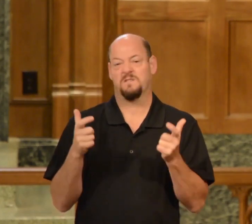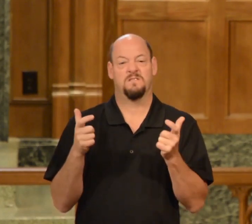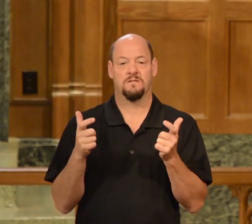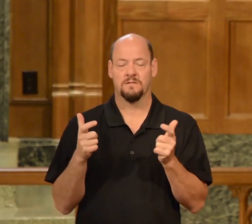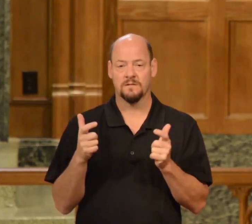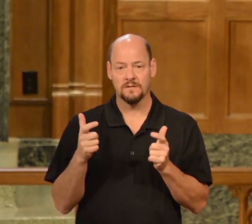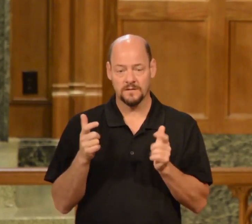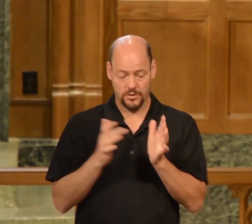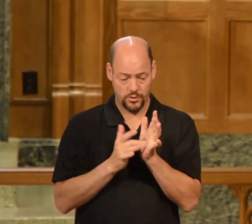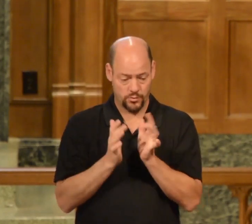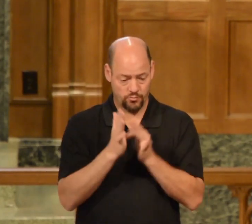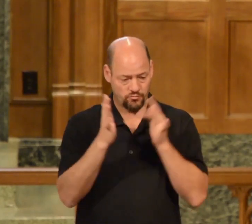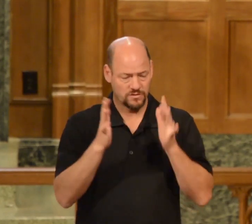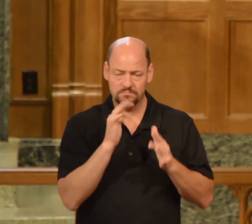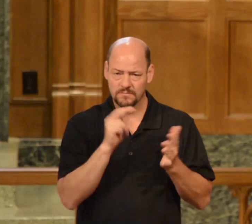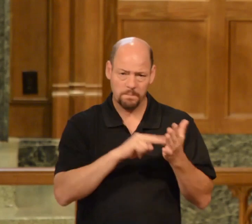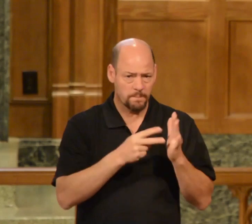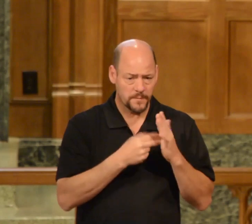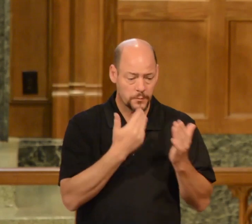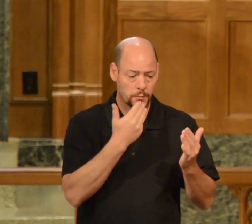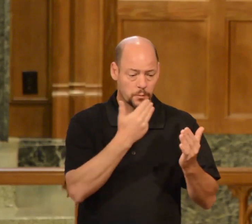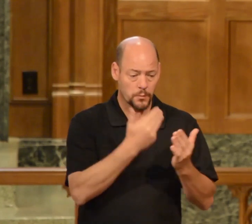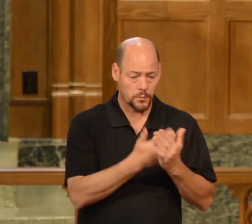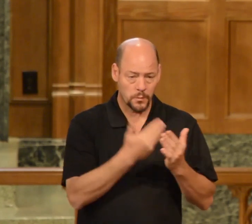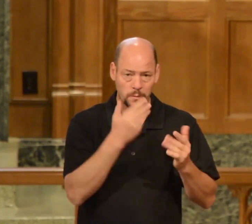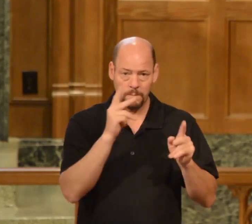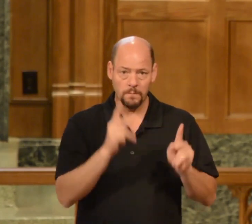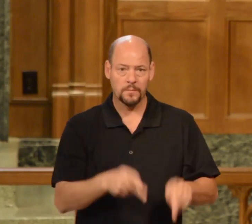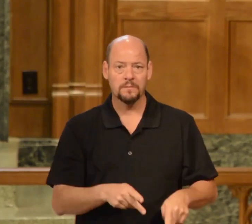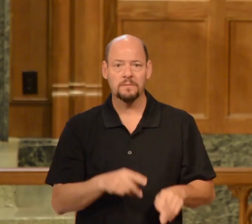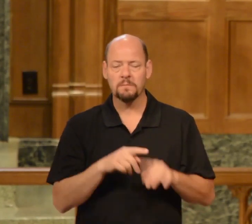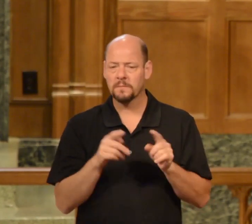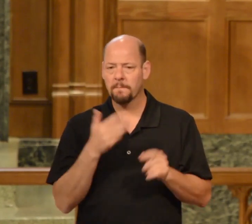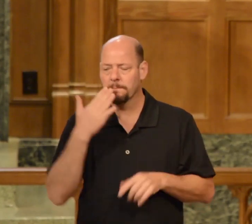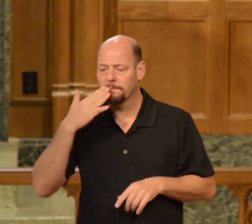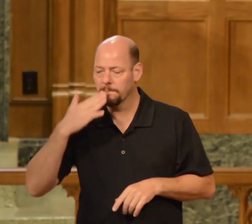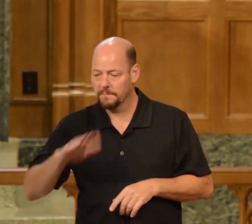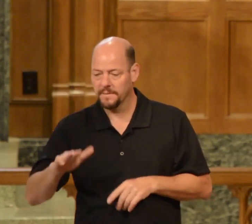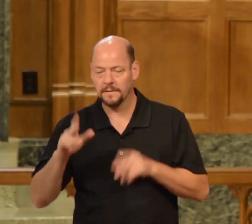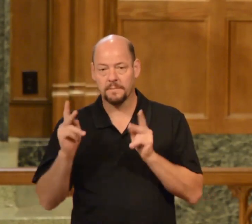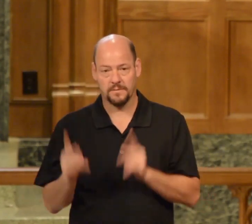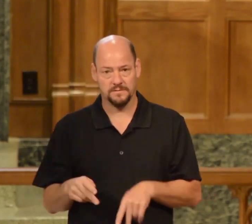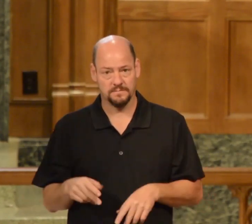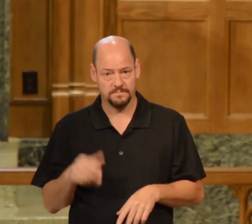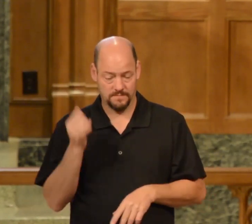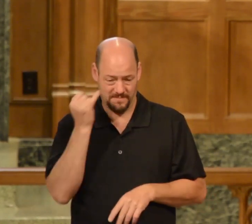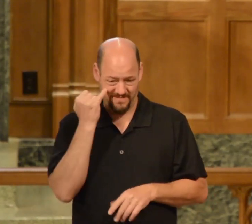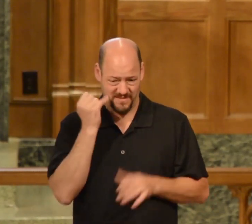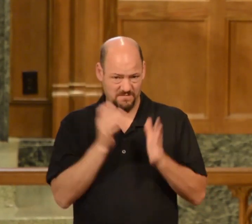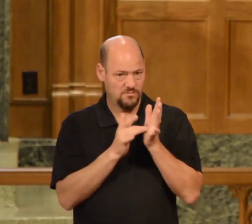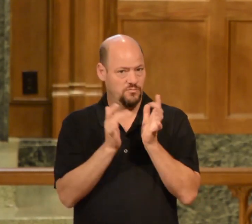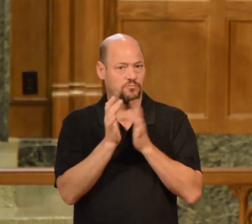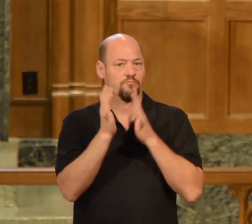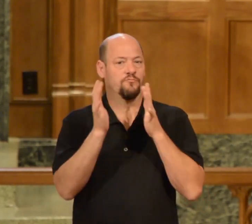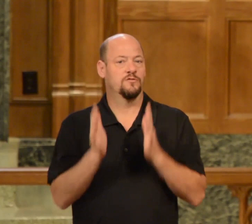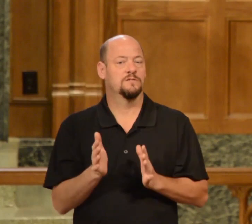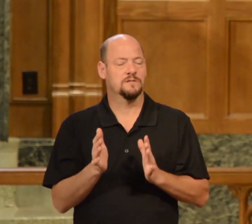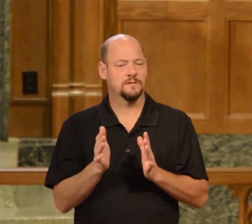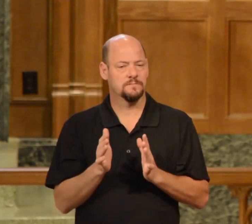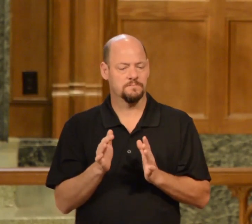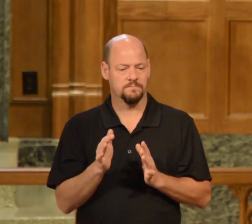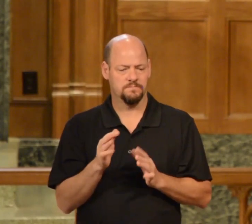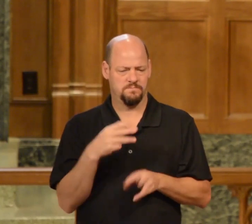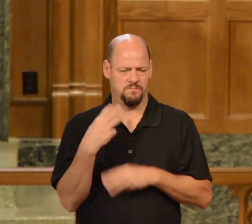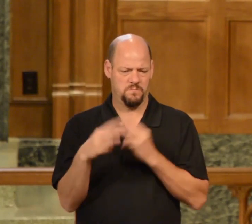Christian is not to be a good person but to be a bad person to be a Christian is